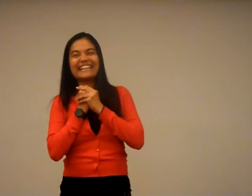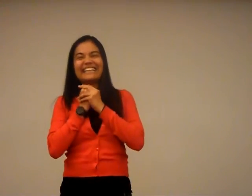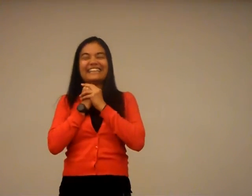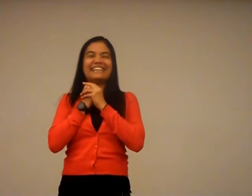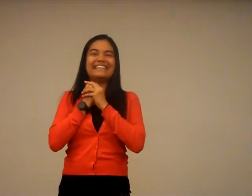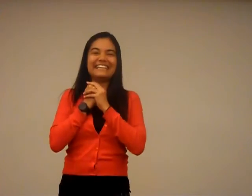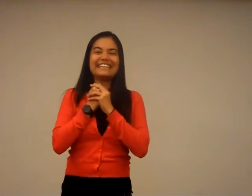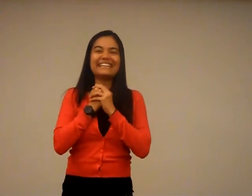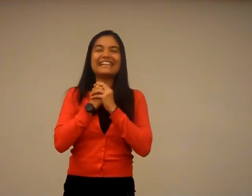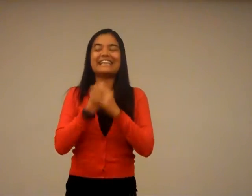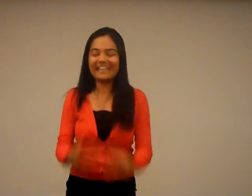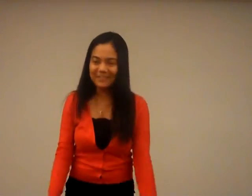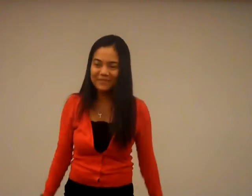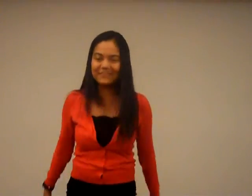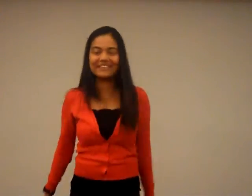Thank you very much. Thank you, people.